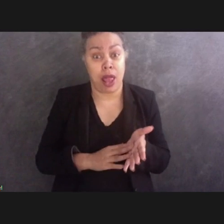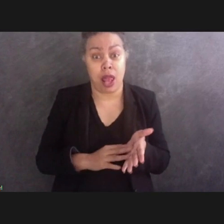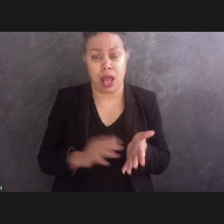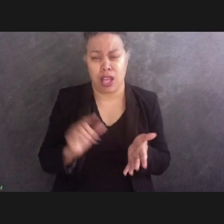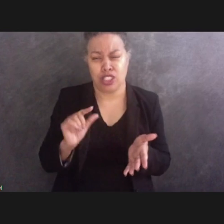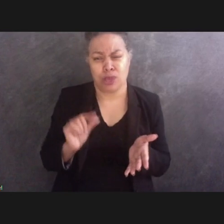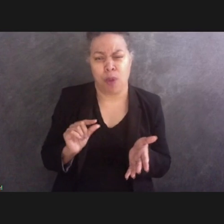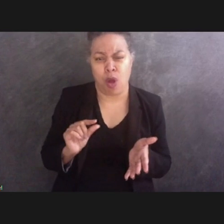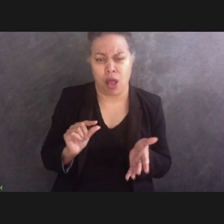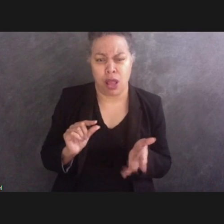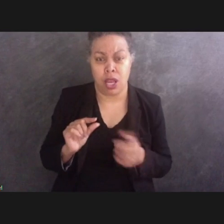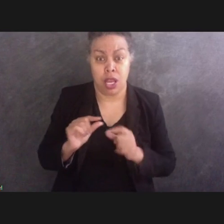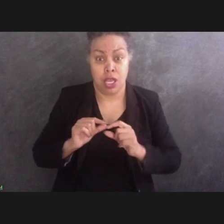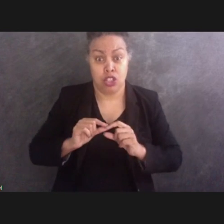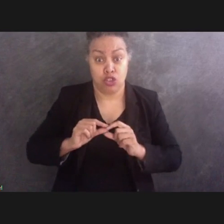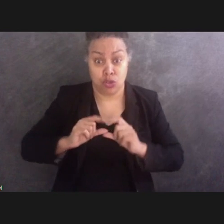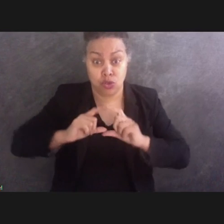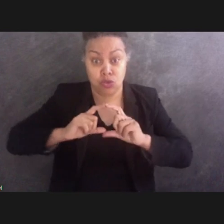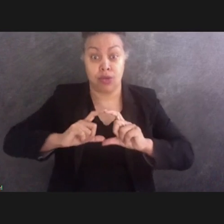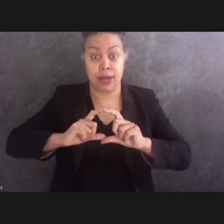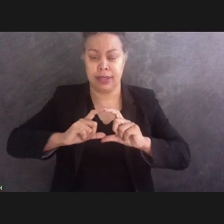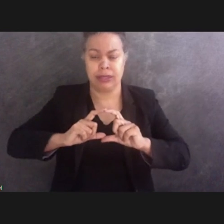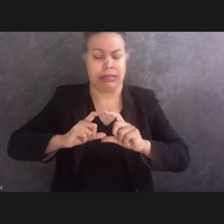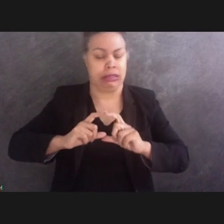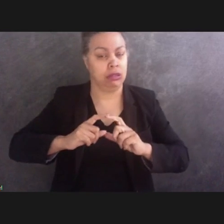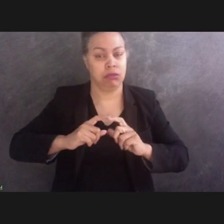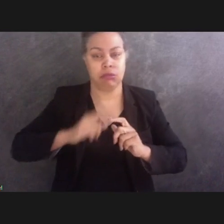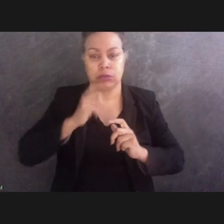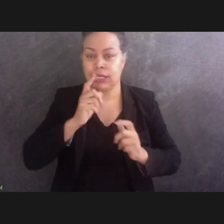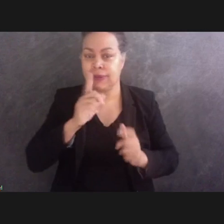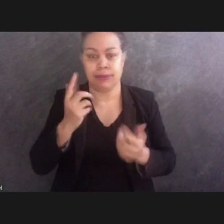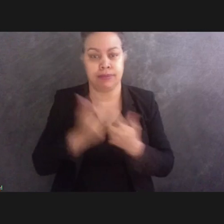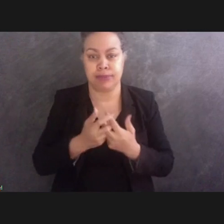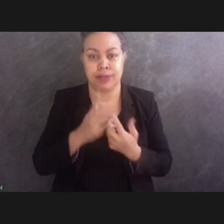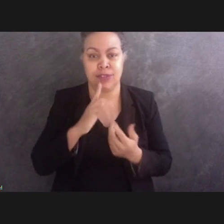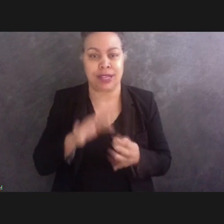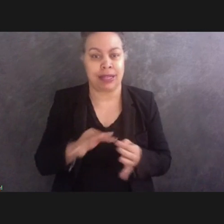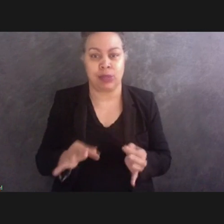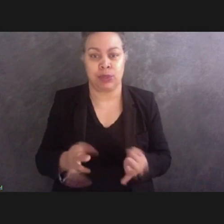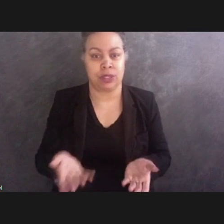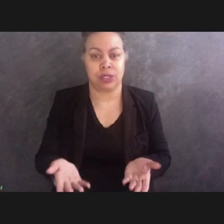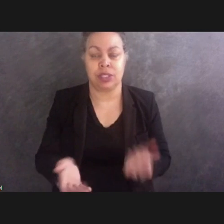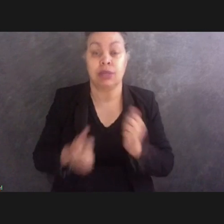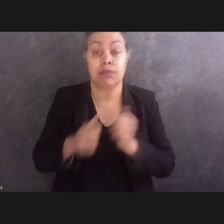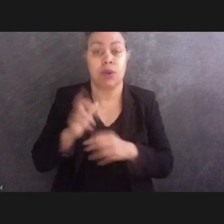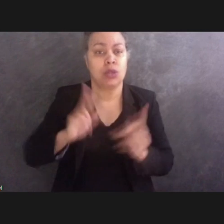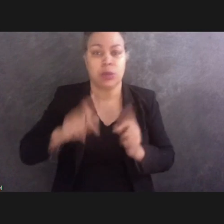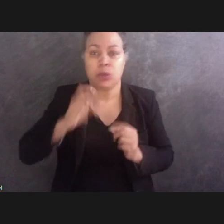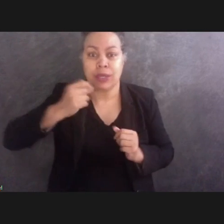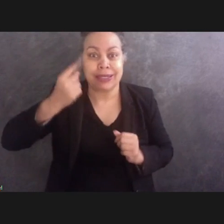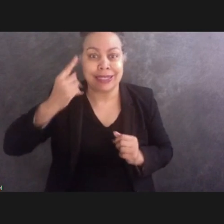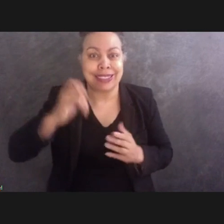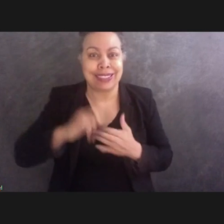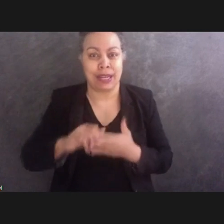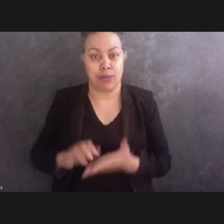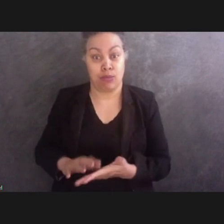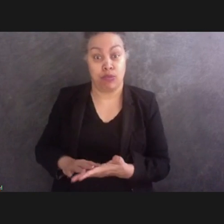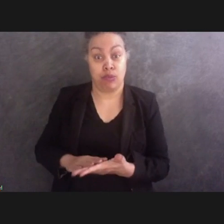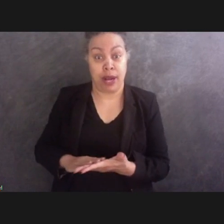scale of the monument. Most visitors have no idea that there are differences between braille and print and